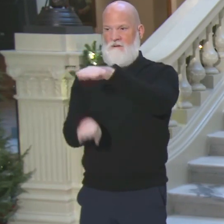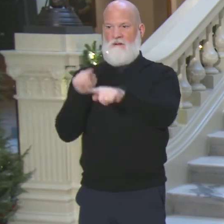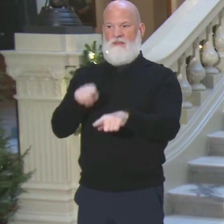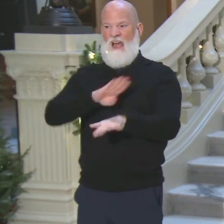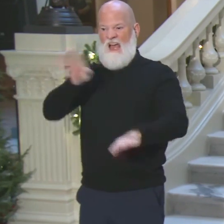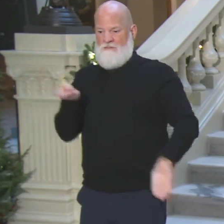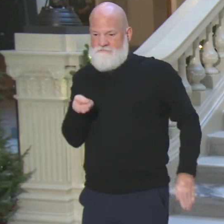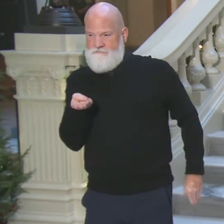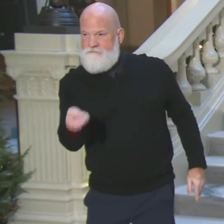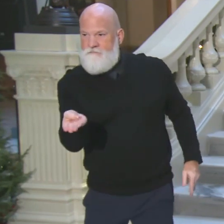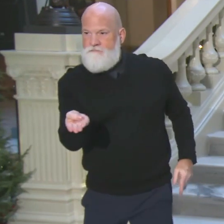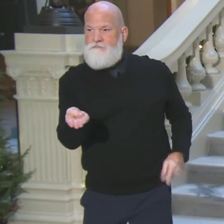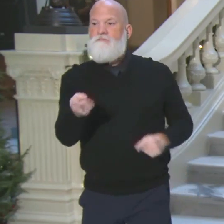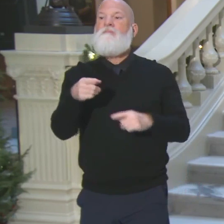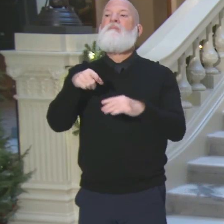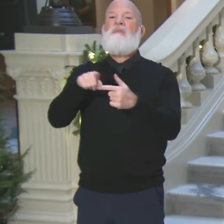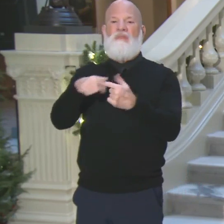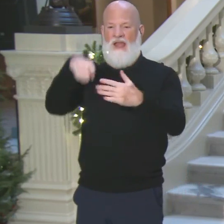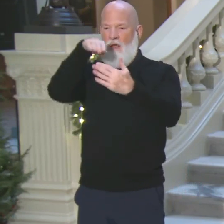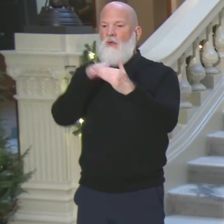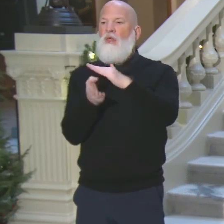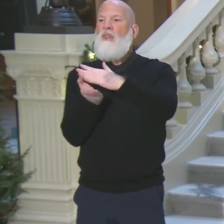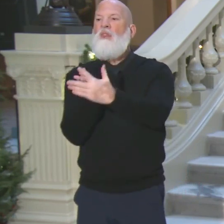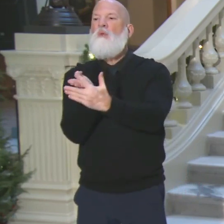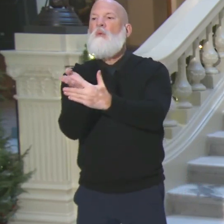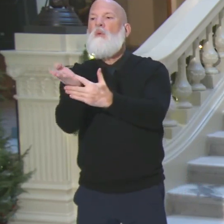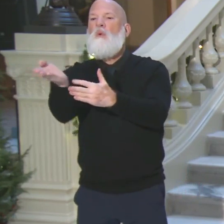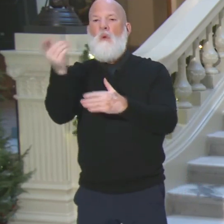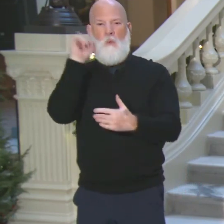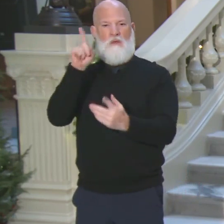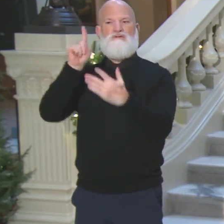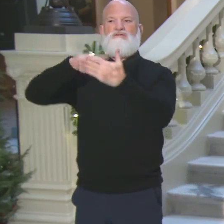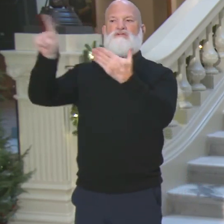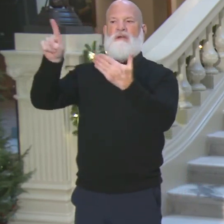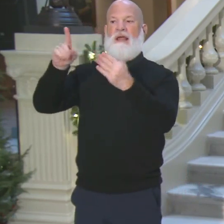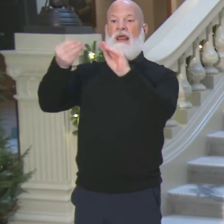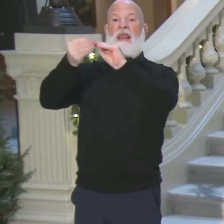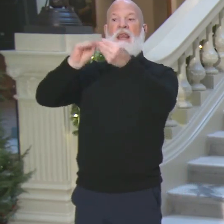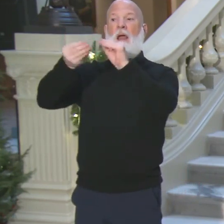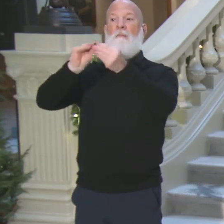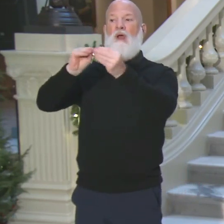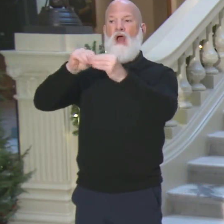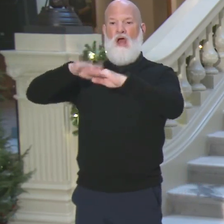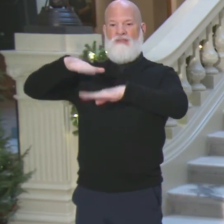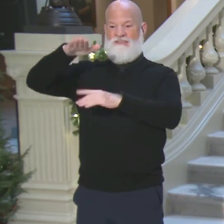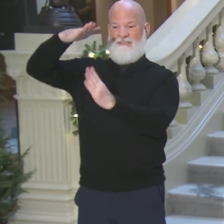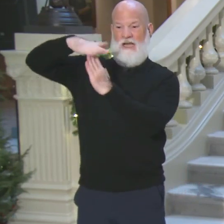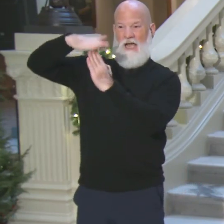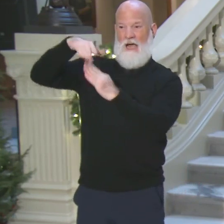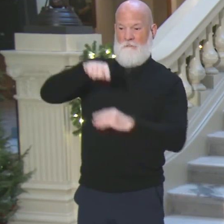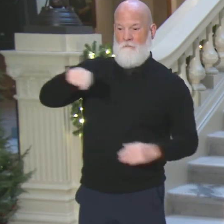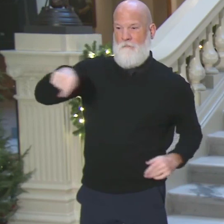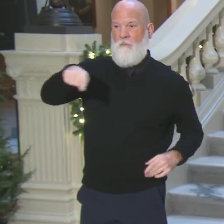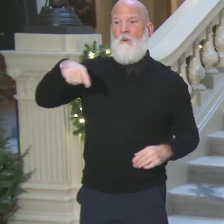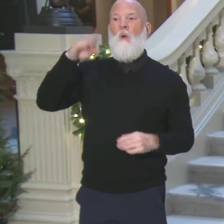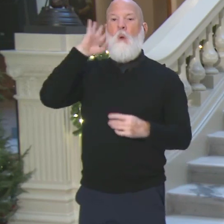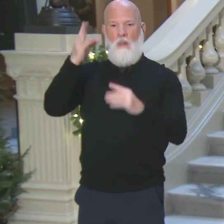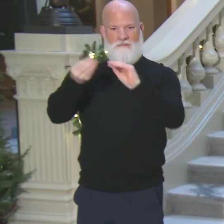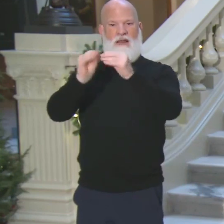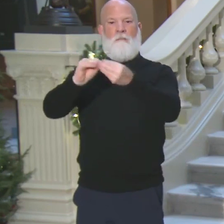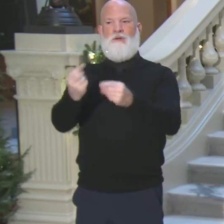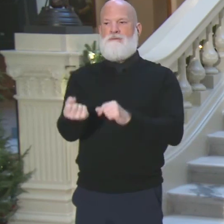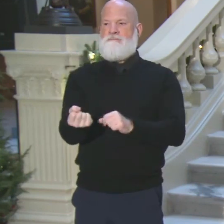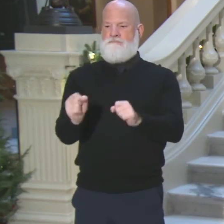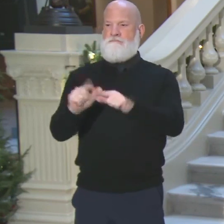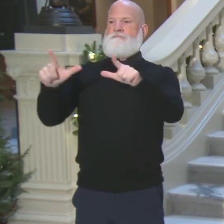into that. You can watch it go, the counter go up to one, one extra as your ballot goes through. And at that time, it tabulates it on there, and